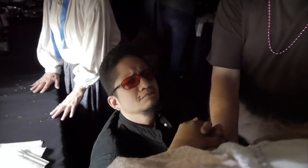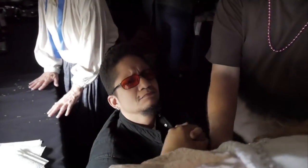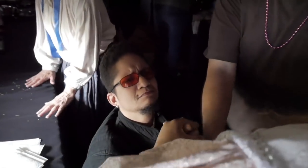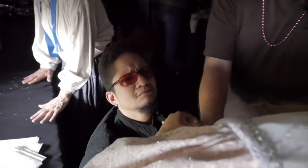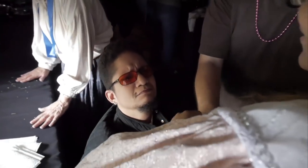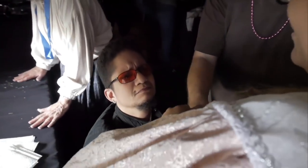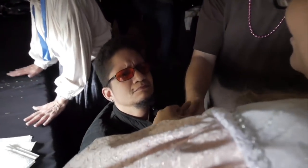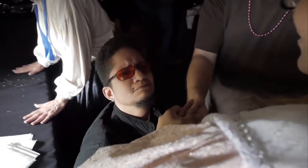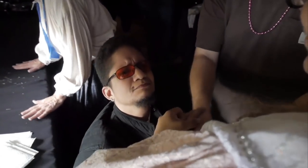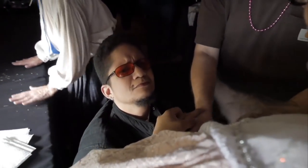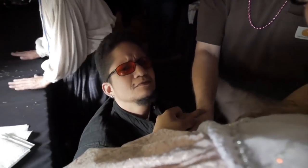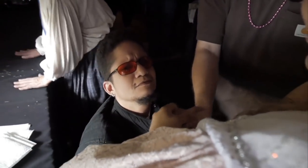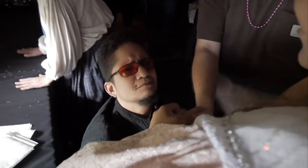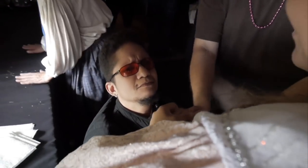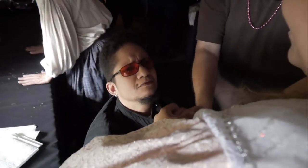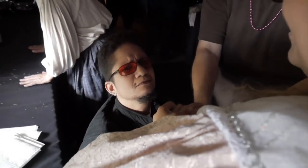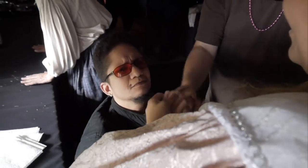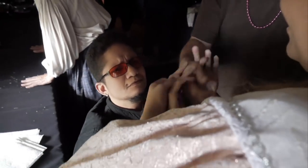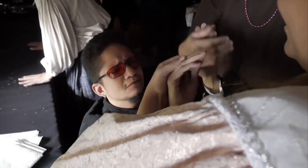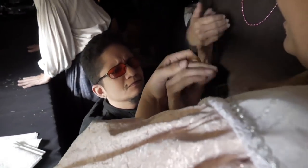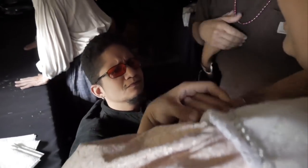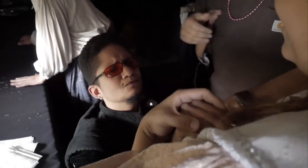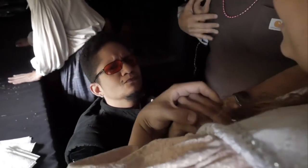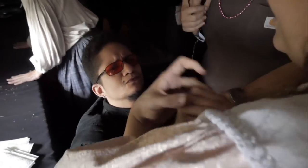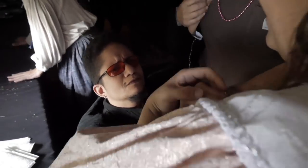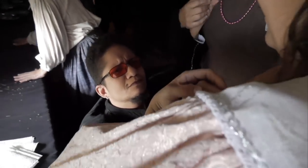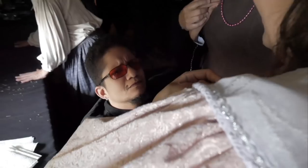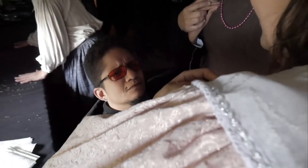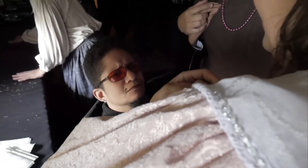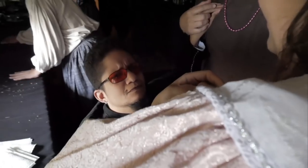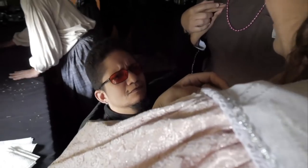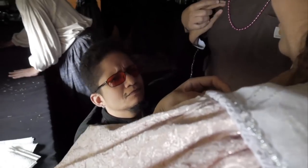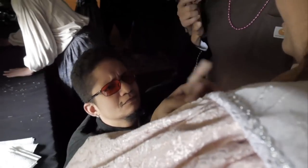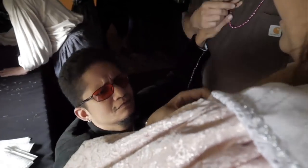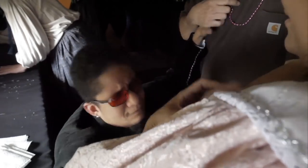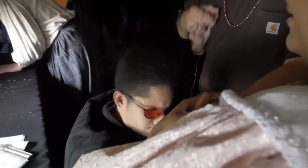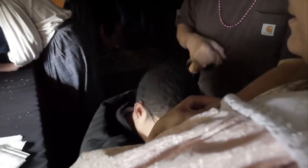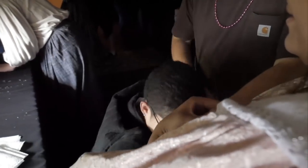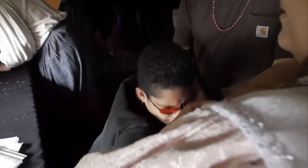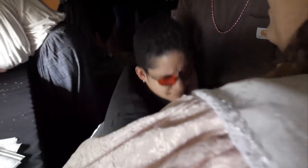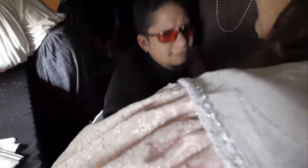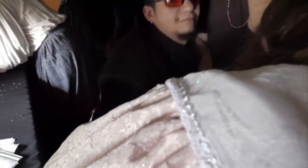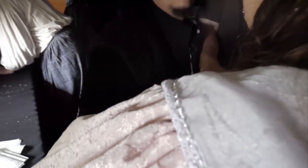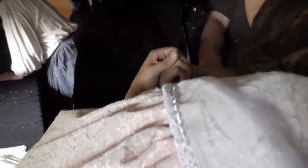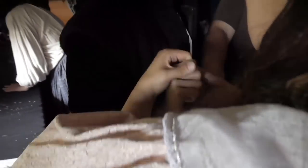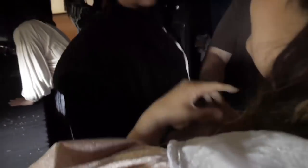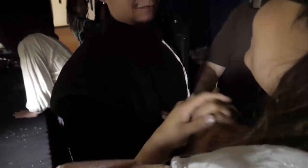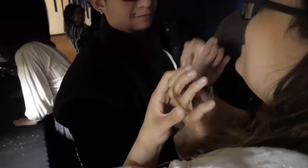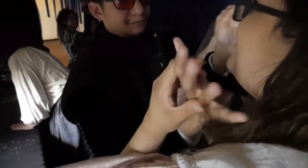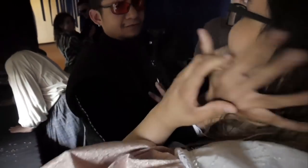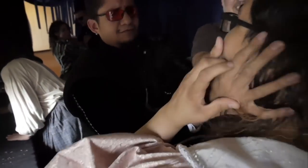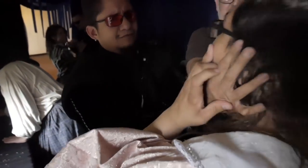Saints do not move, though grant for prayer's sake. Thus from my lips, by yours my sin is purged.